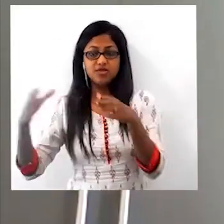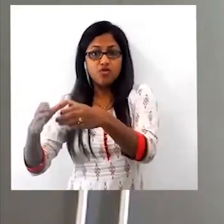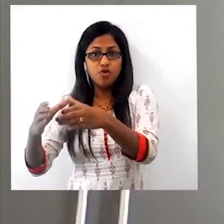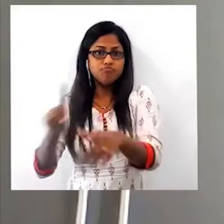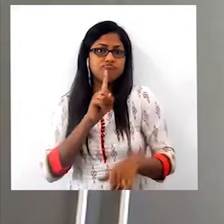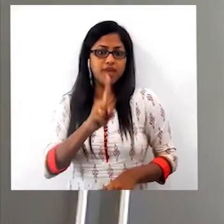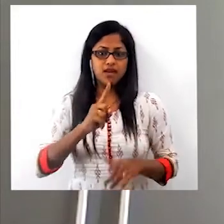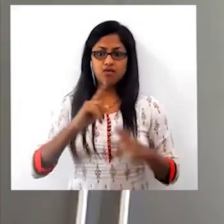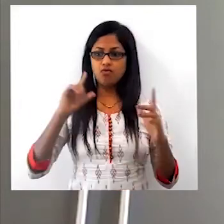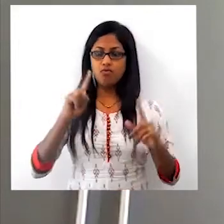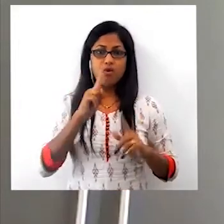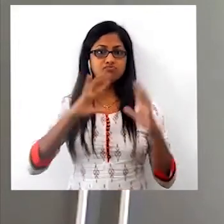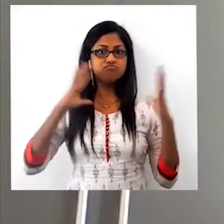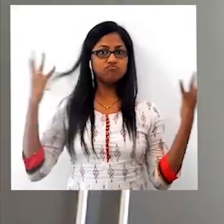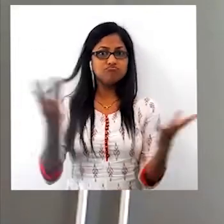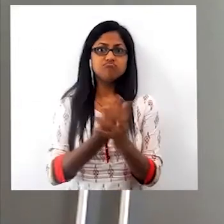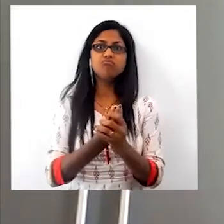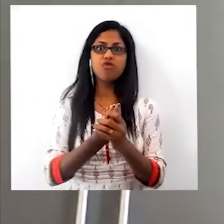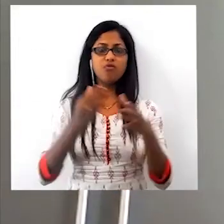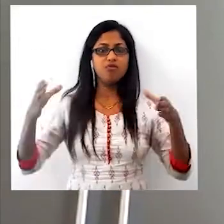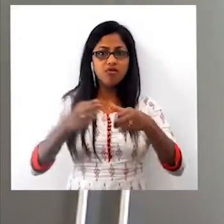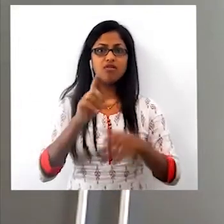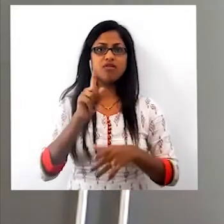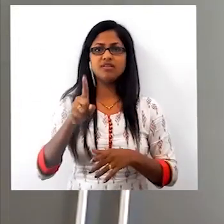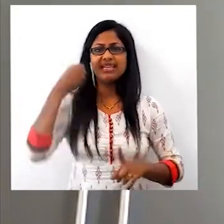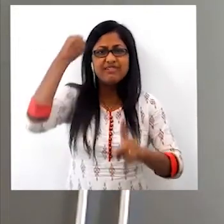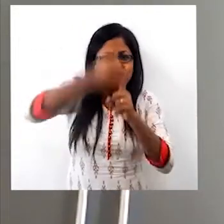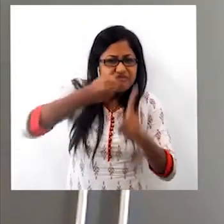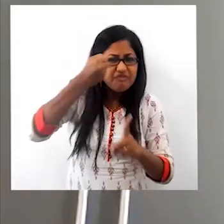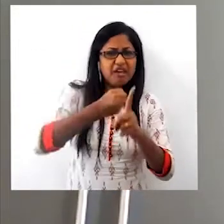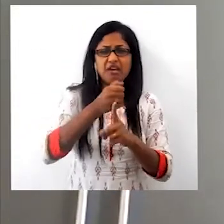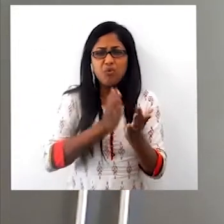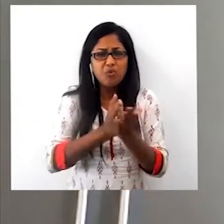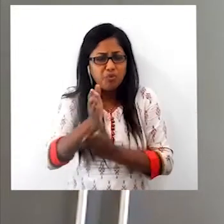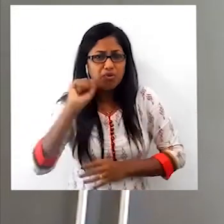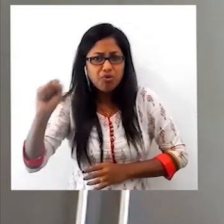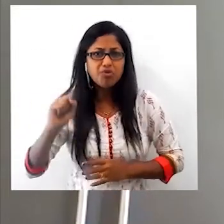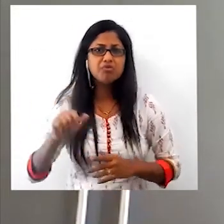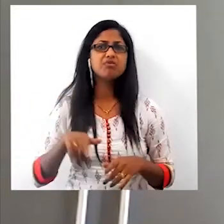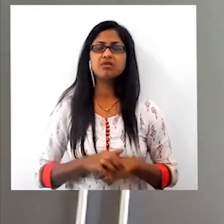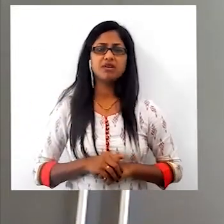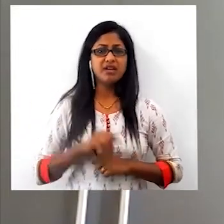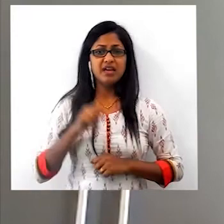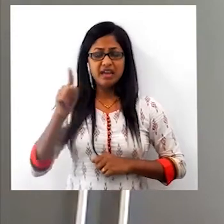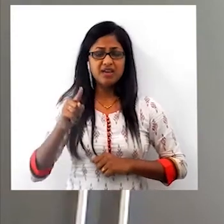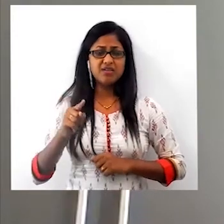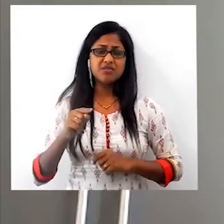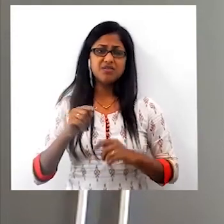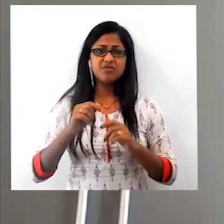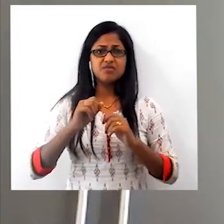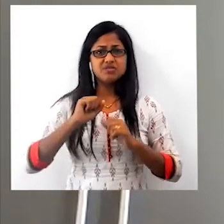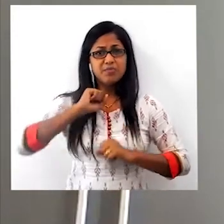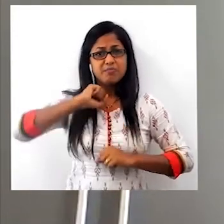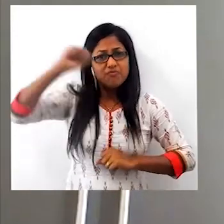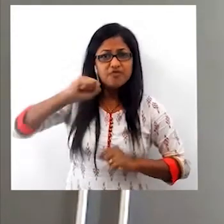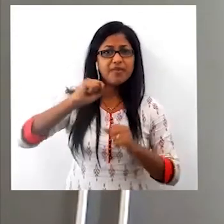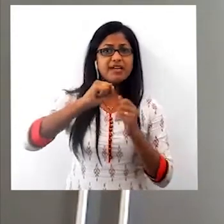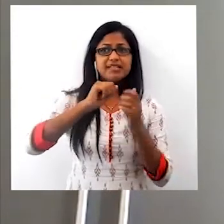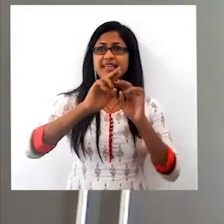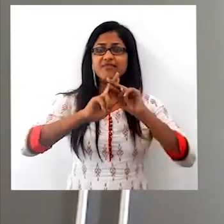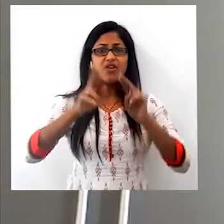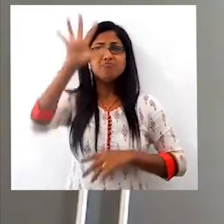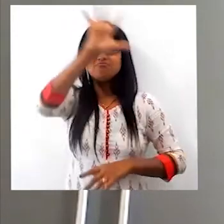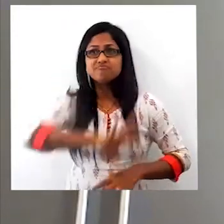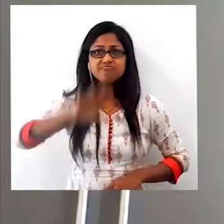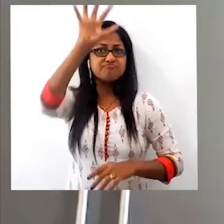groups into one goal. The way he thought of... He took the